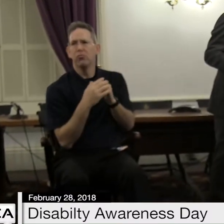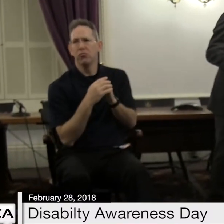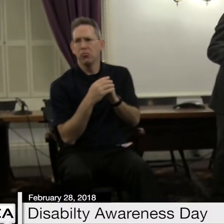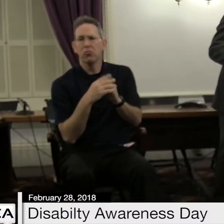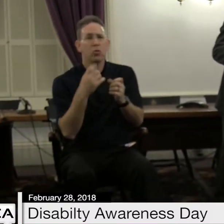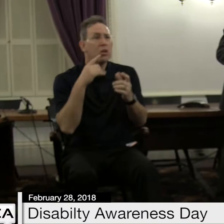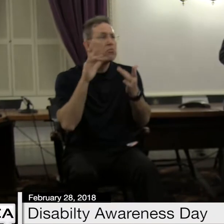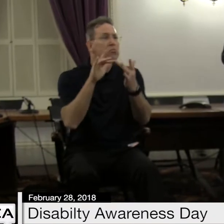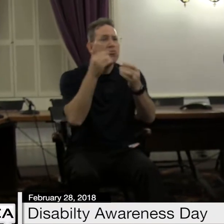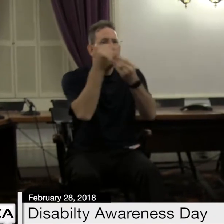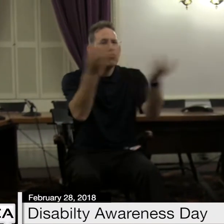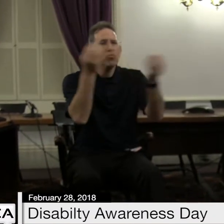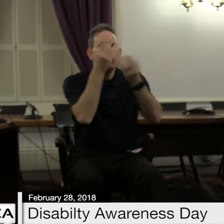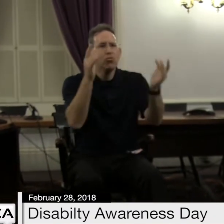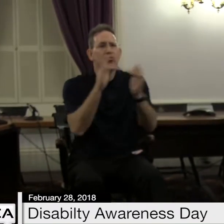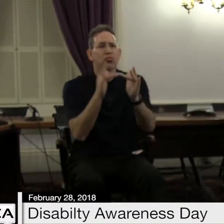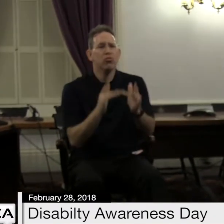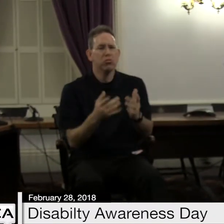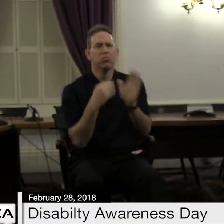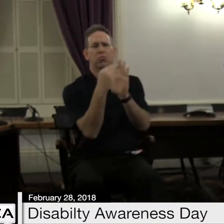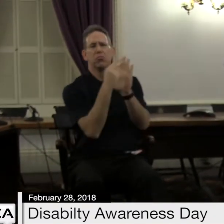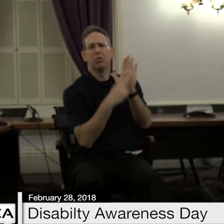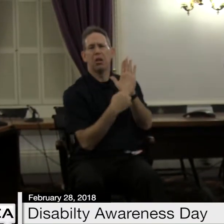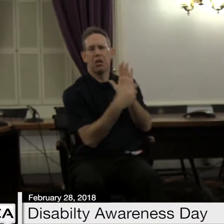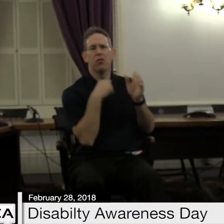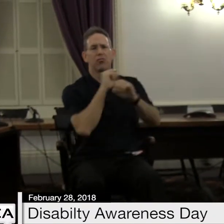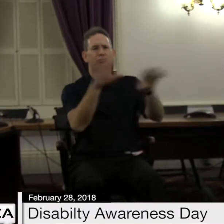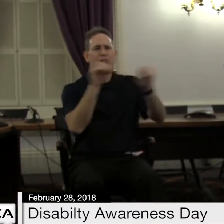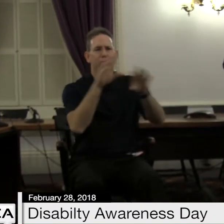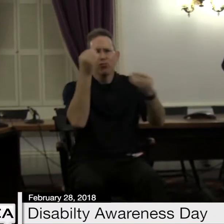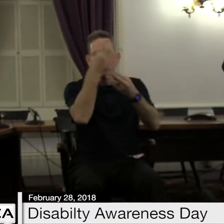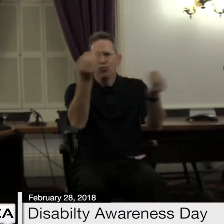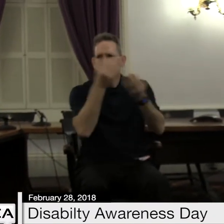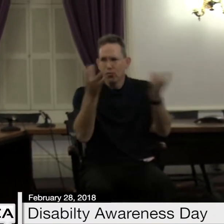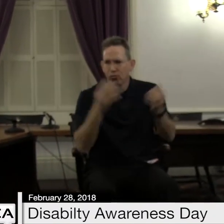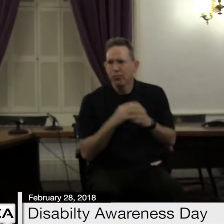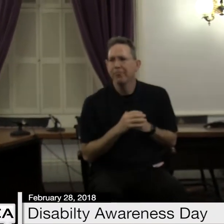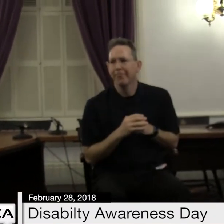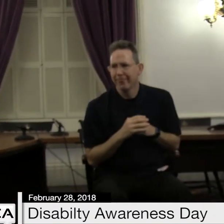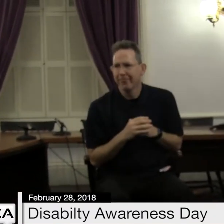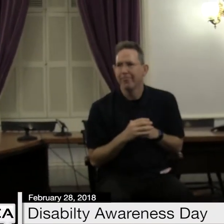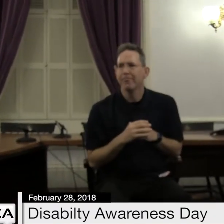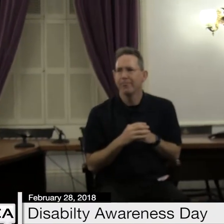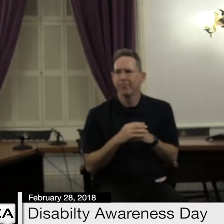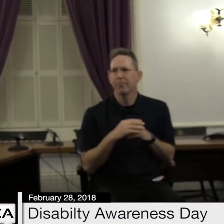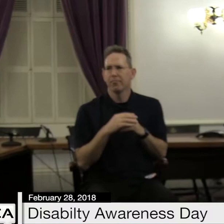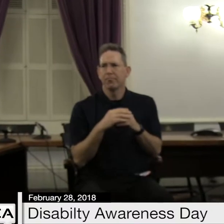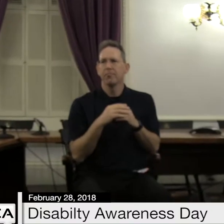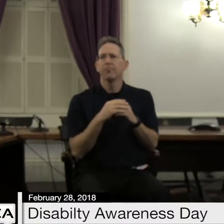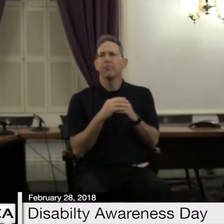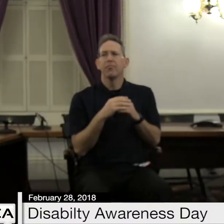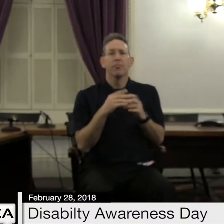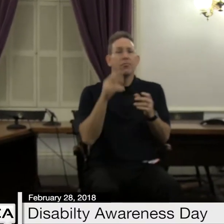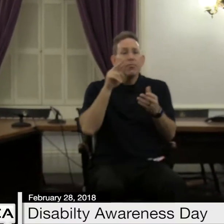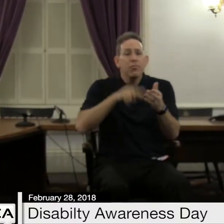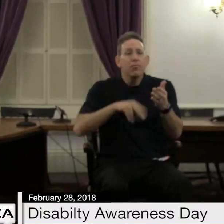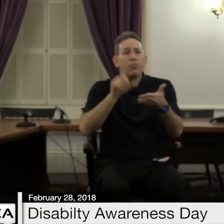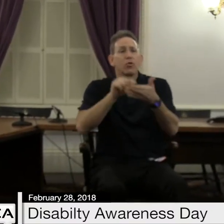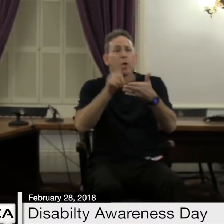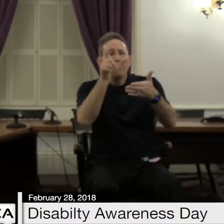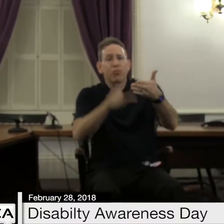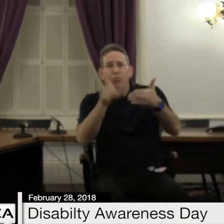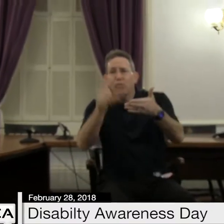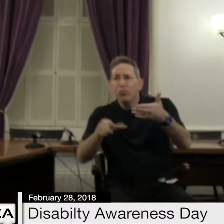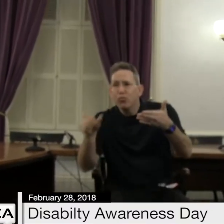I try to tell the story of what's going on in this building beyond what you hear in one minute news clips